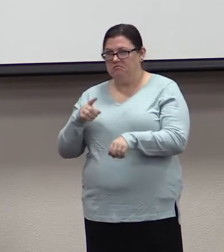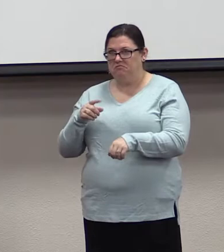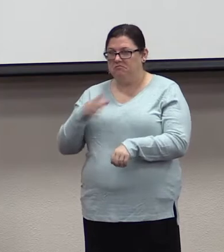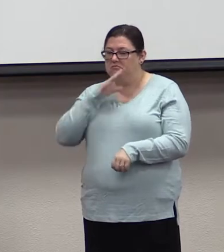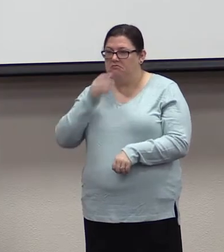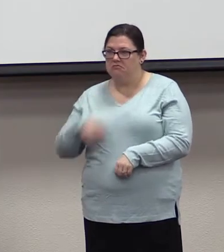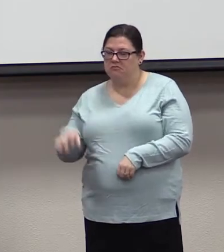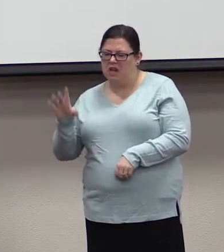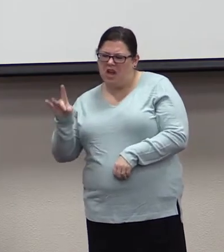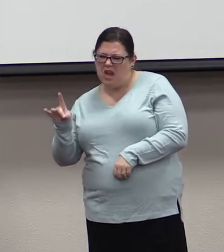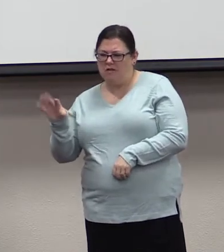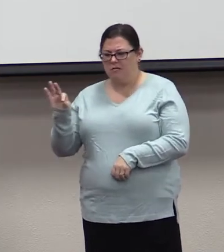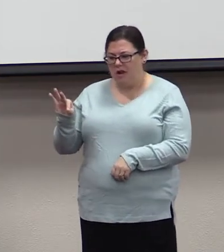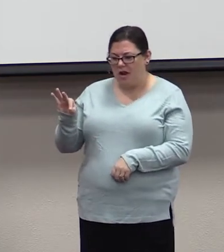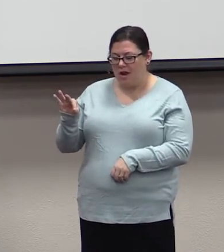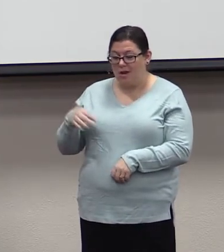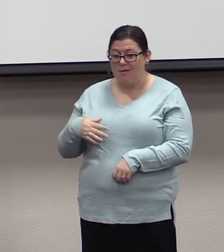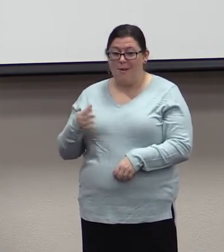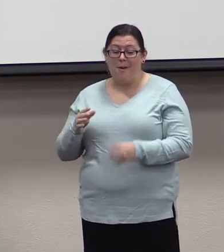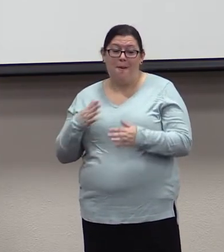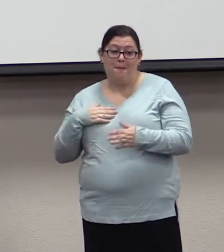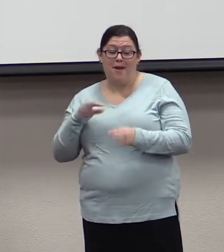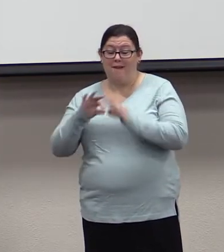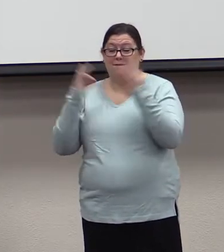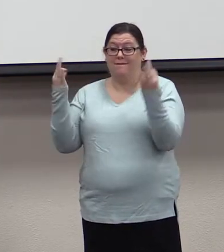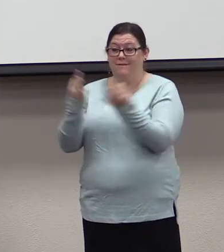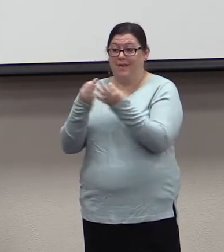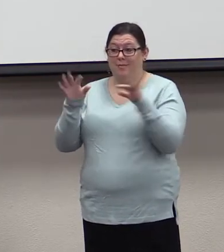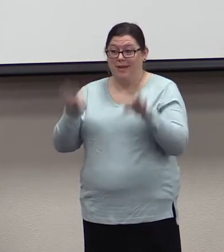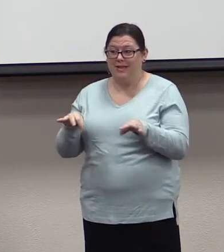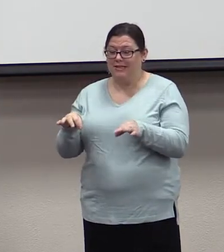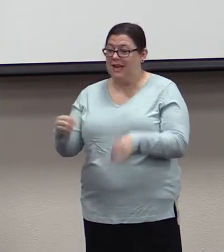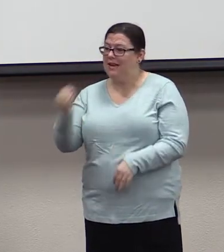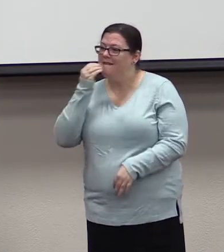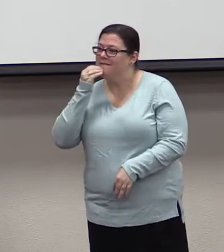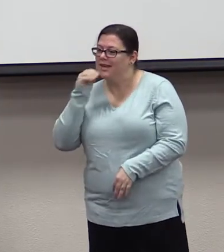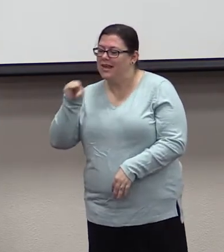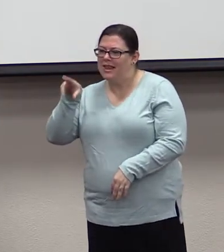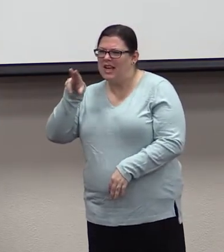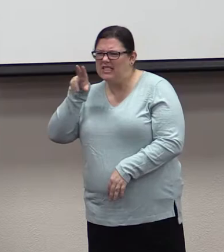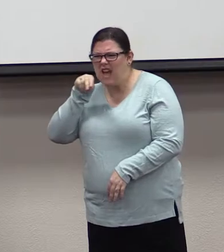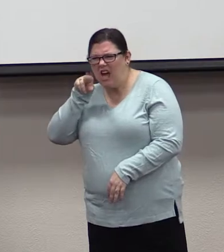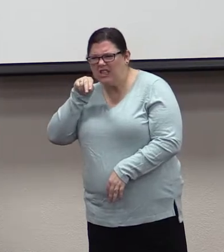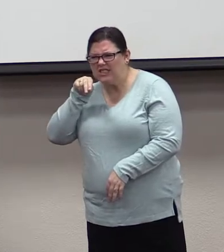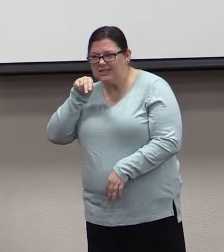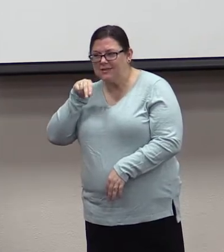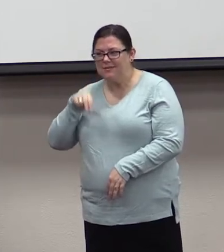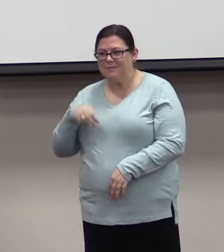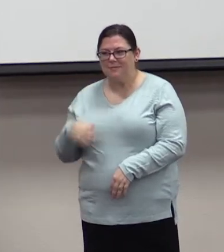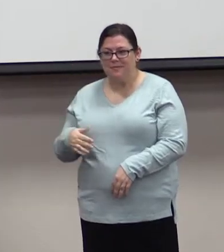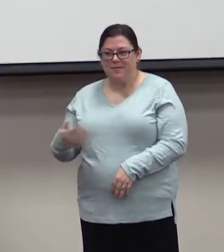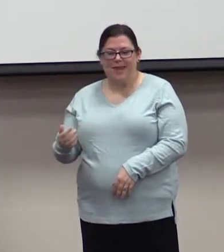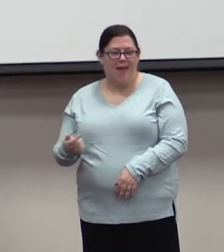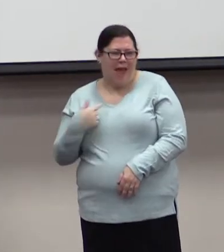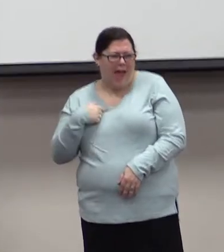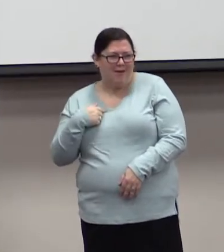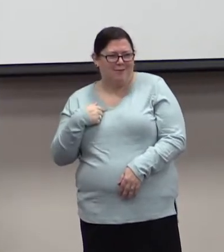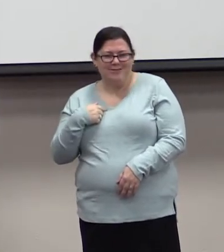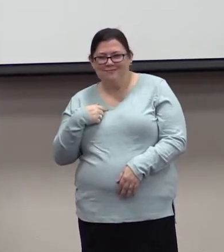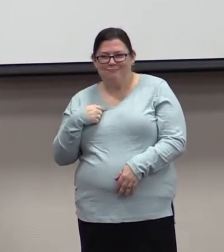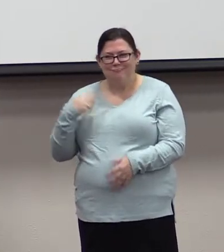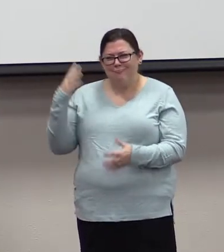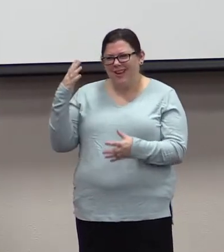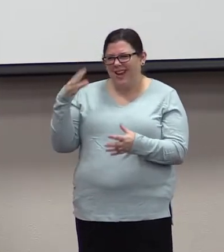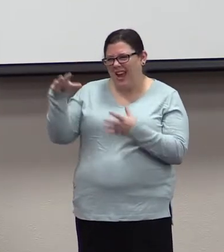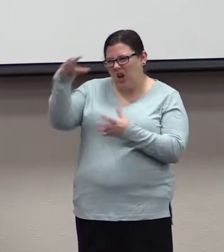the ducks, and me being the rambunctious kid that I was and still am, I decided it'd be a fun idea